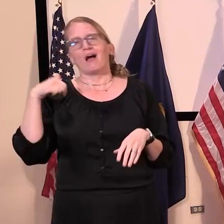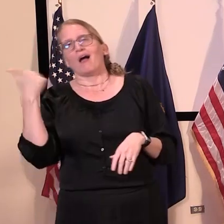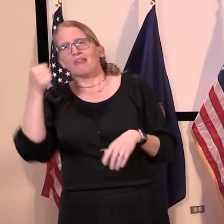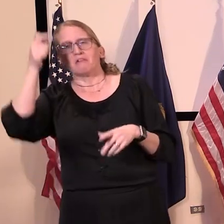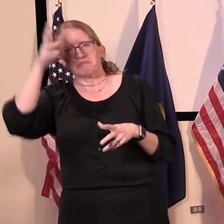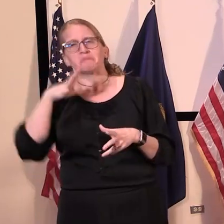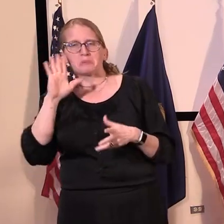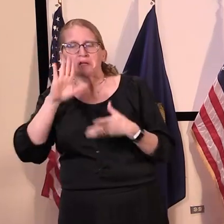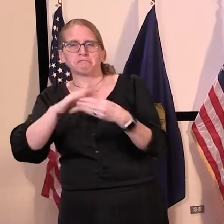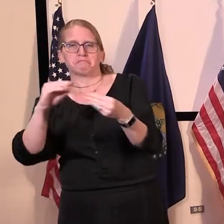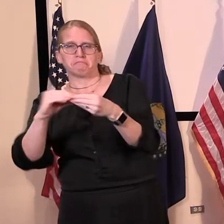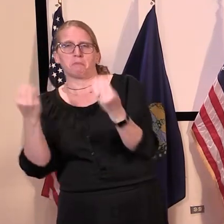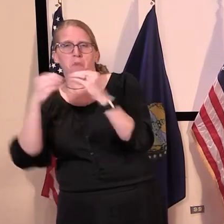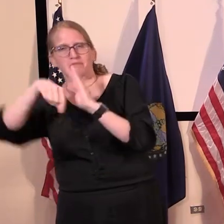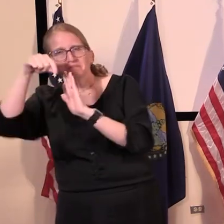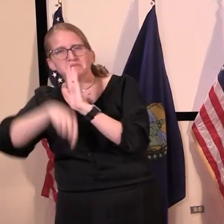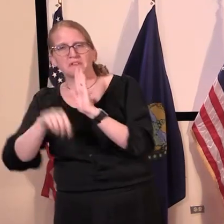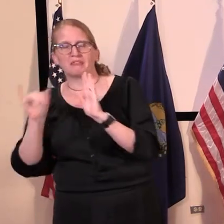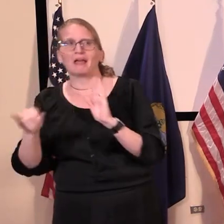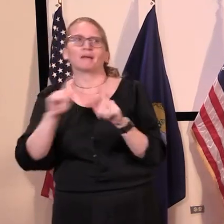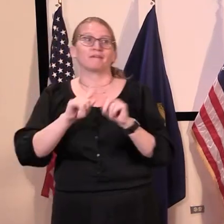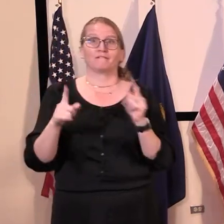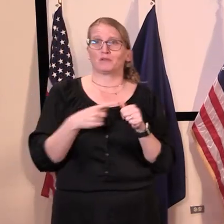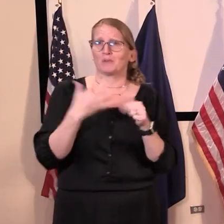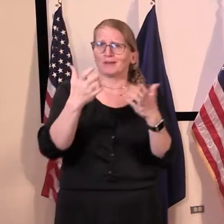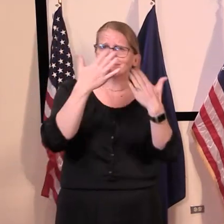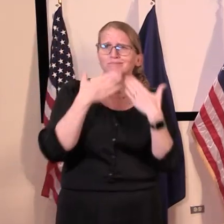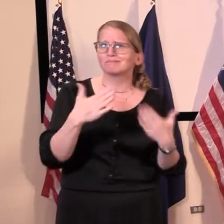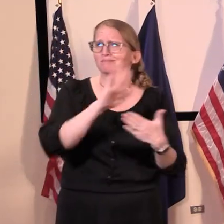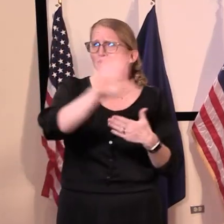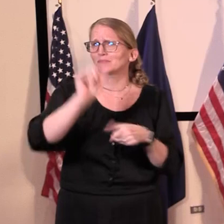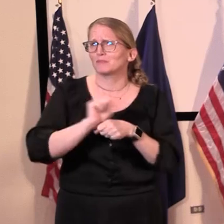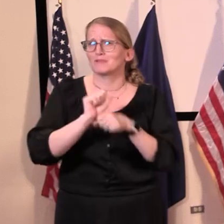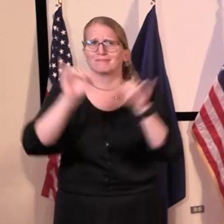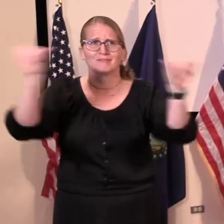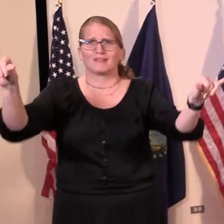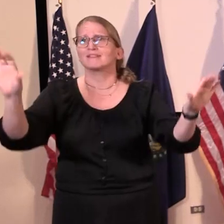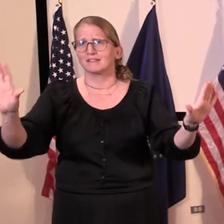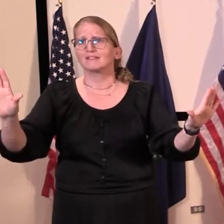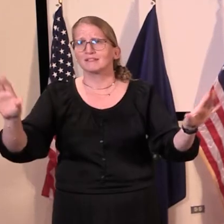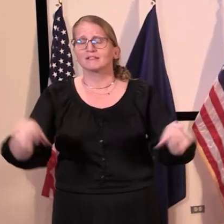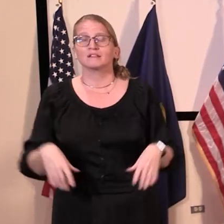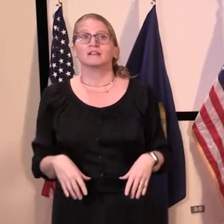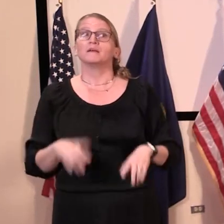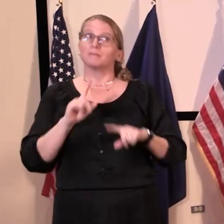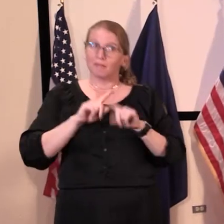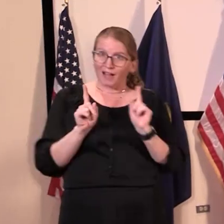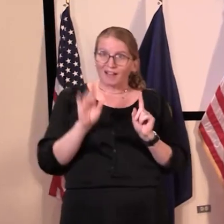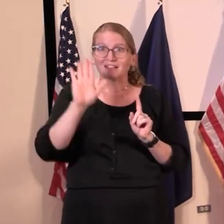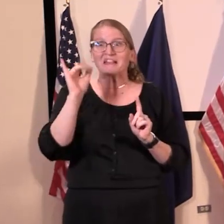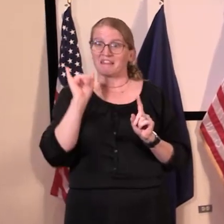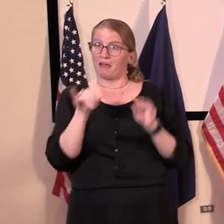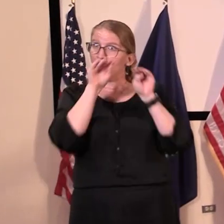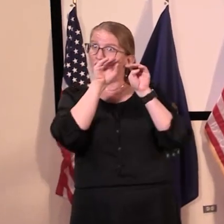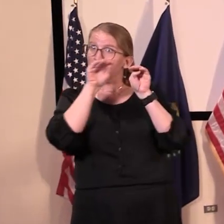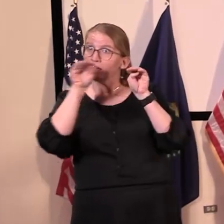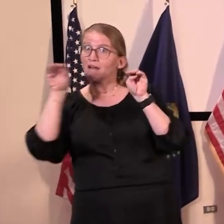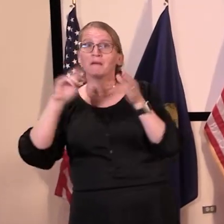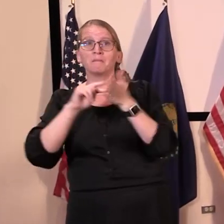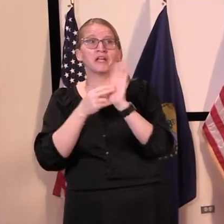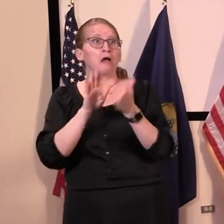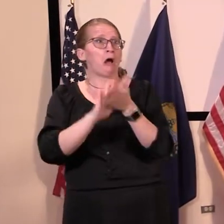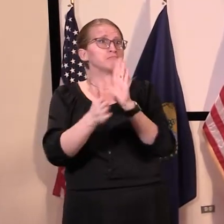they've done to get us to this point. But I also want to remind everyone now is not the time to declare victory